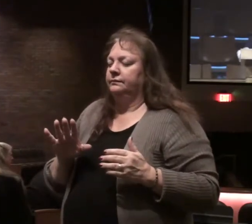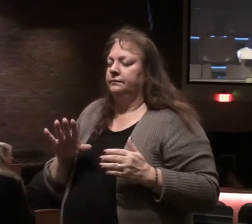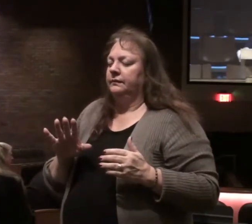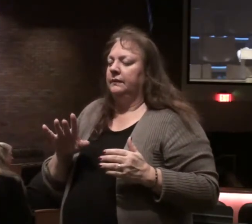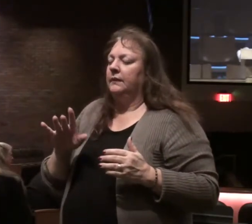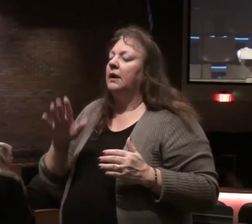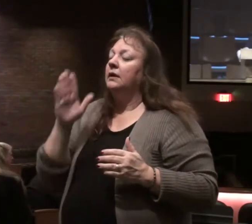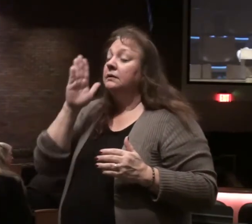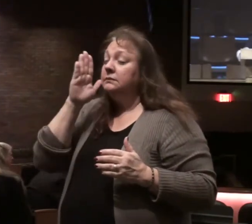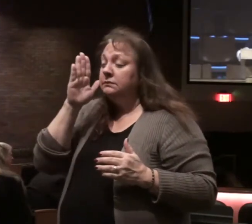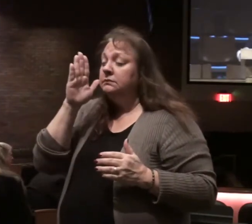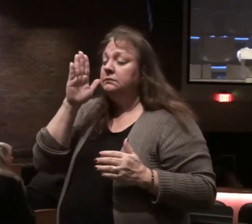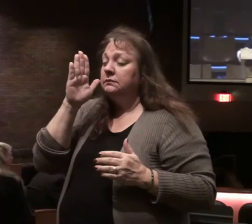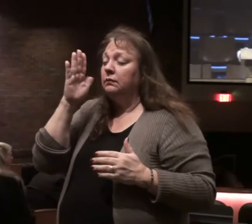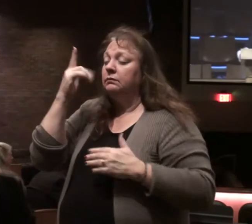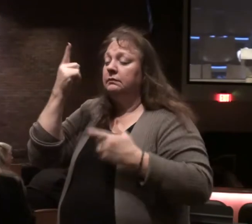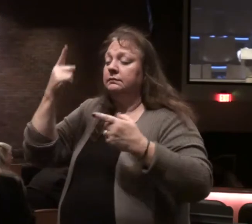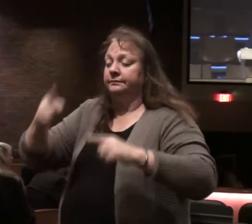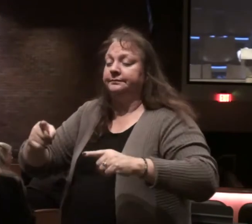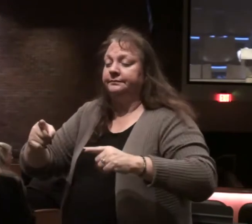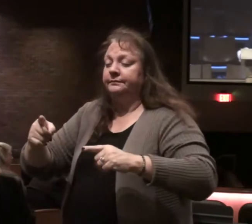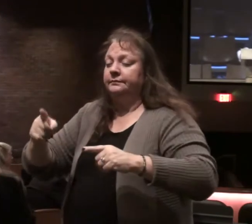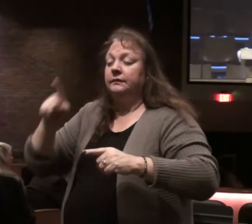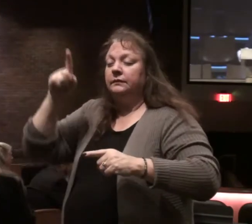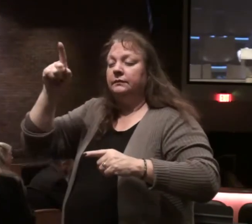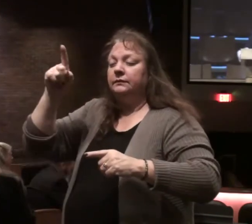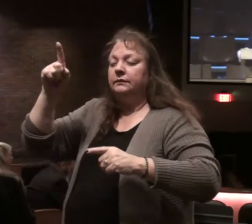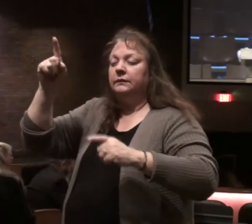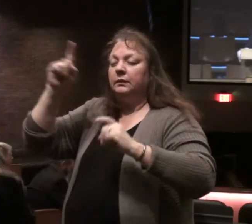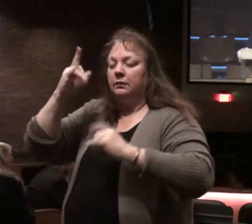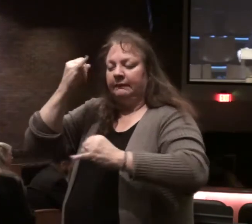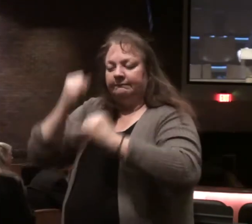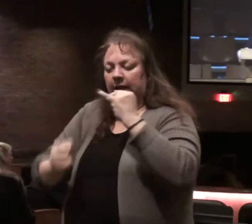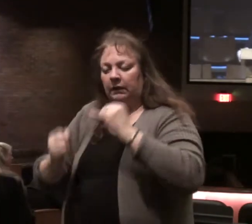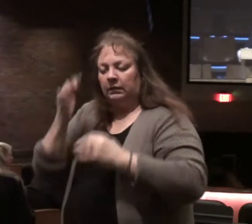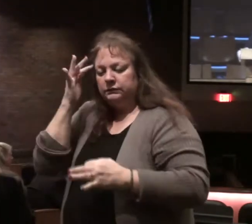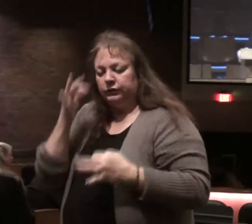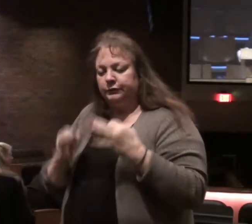there is coming a day when you bring the final judgment